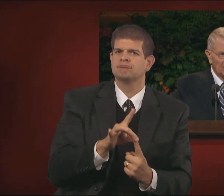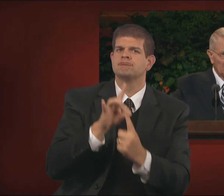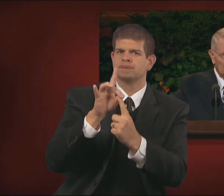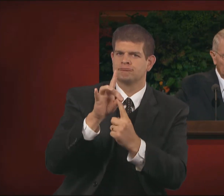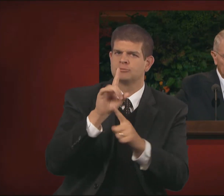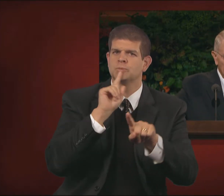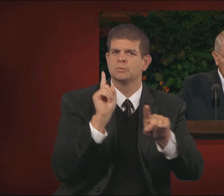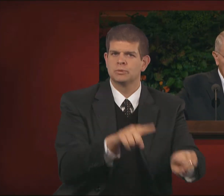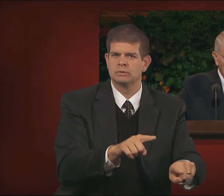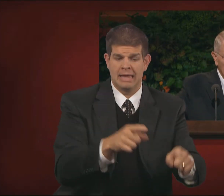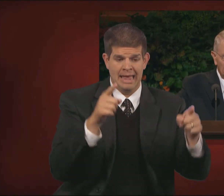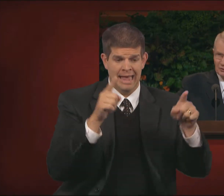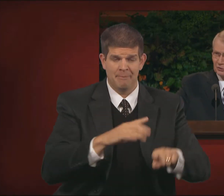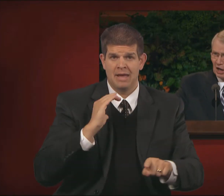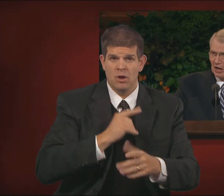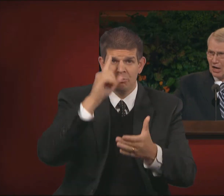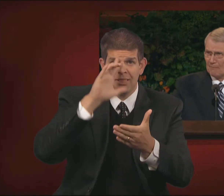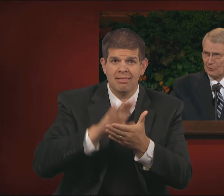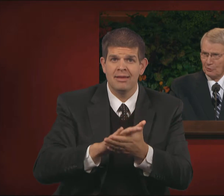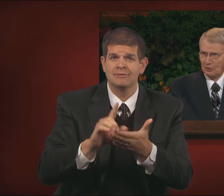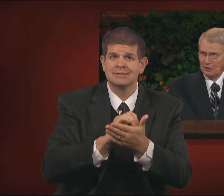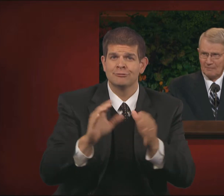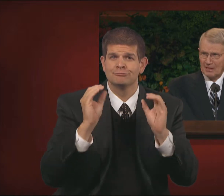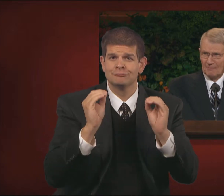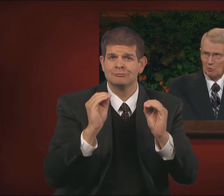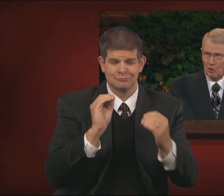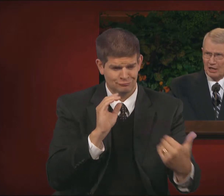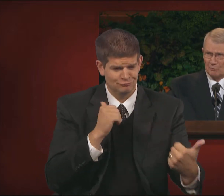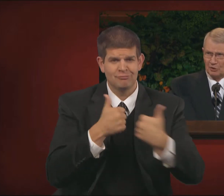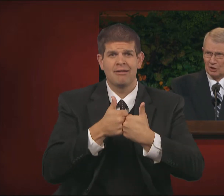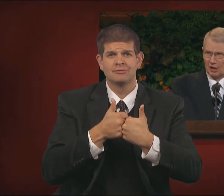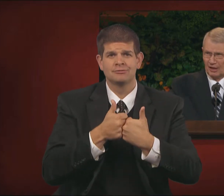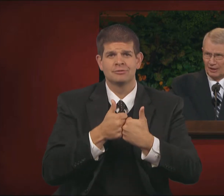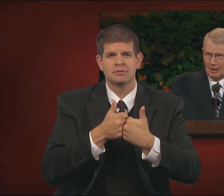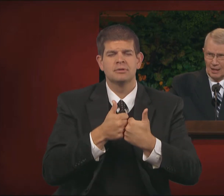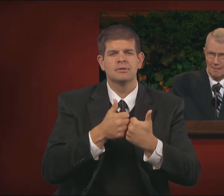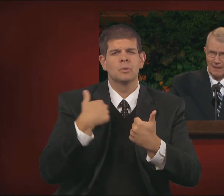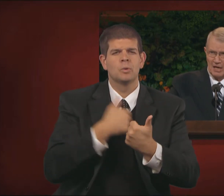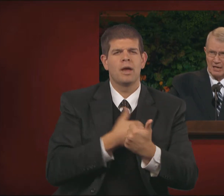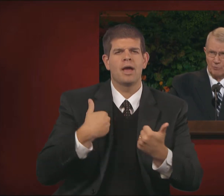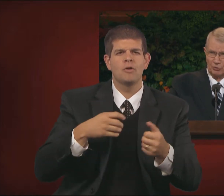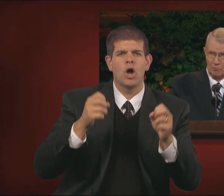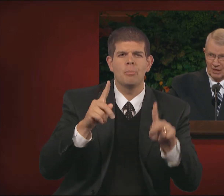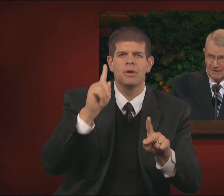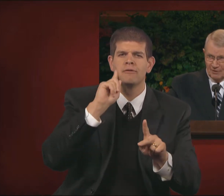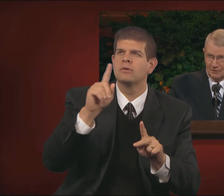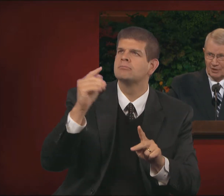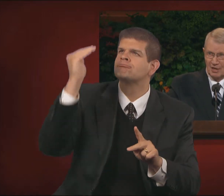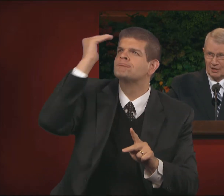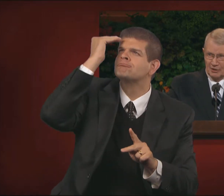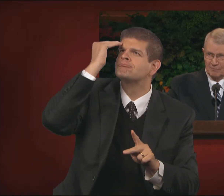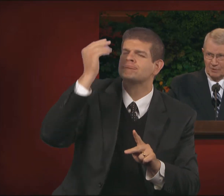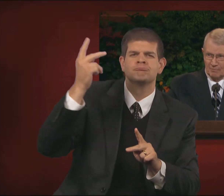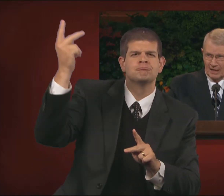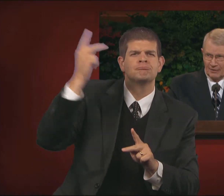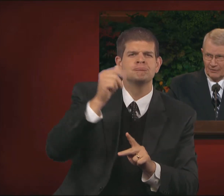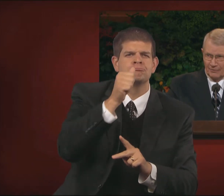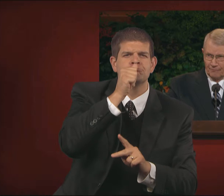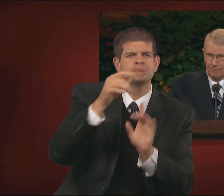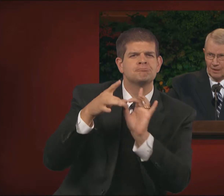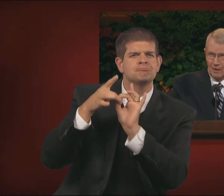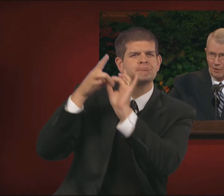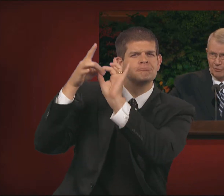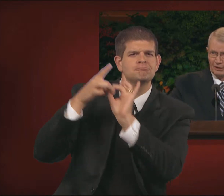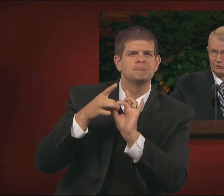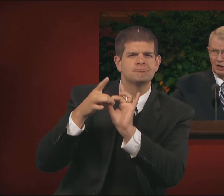doctrine and beliefs are challenged, this is our opportunity to become acquainted with God in a most private and intimate manner.